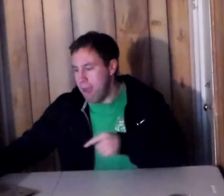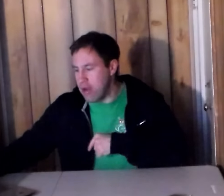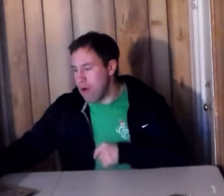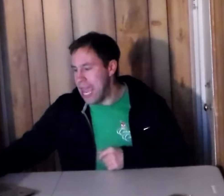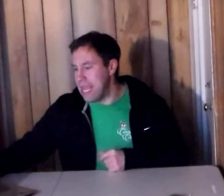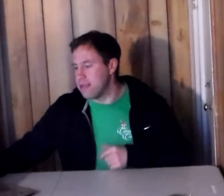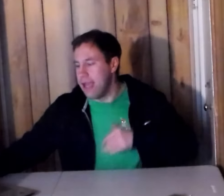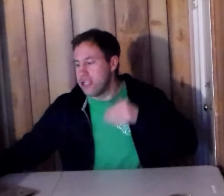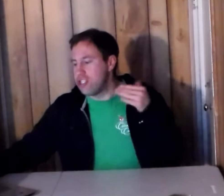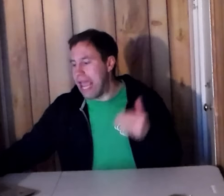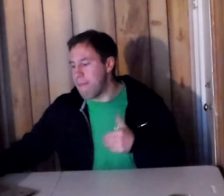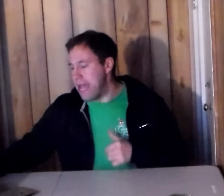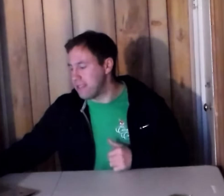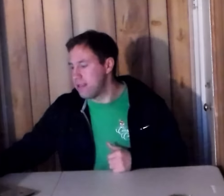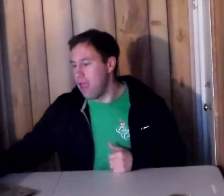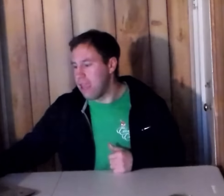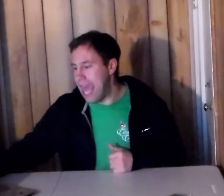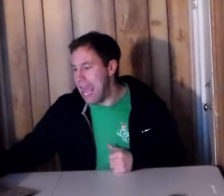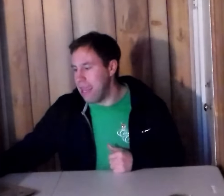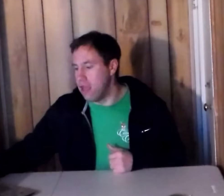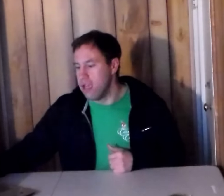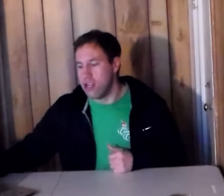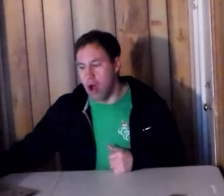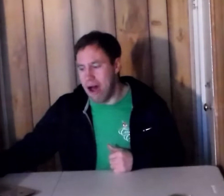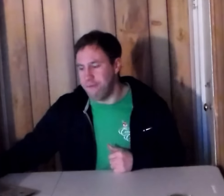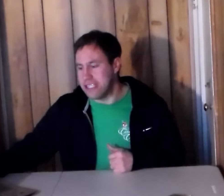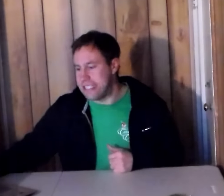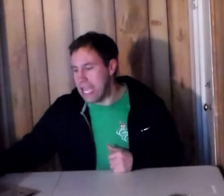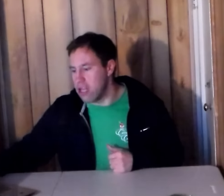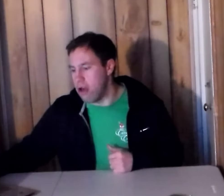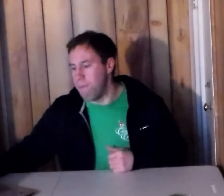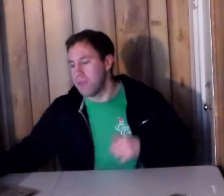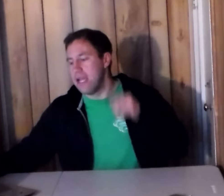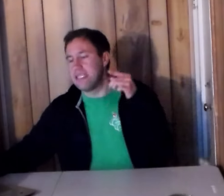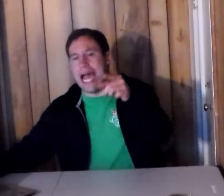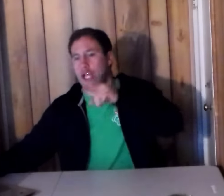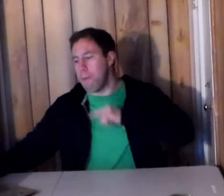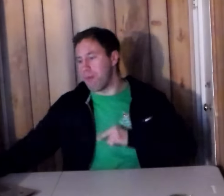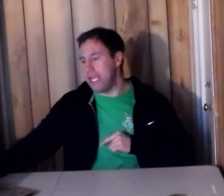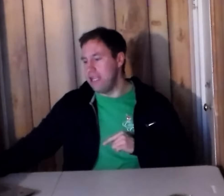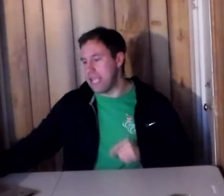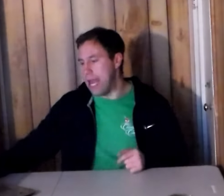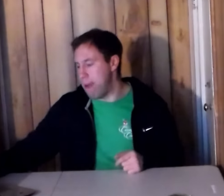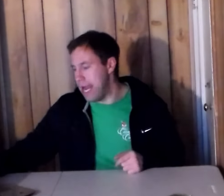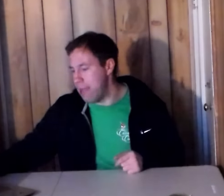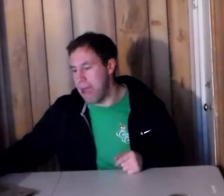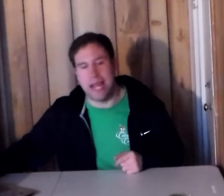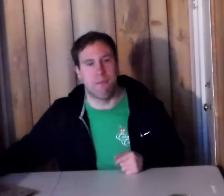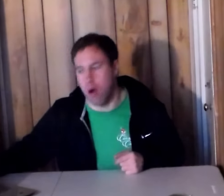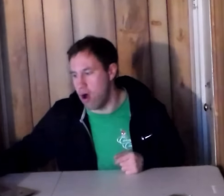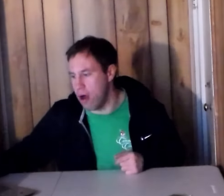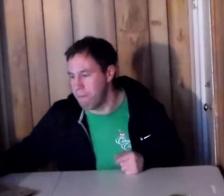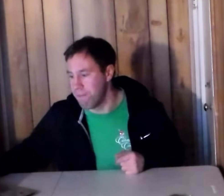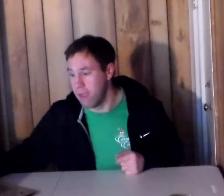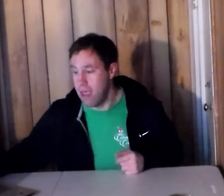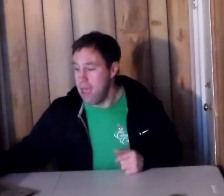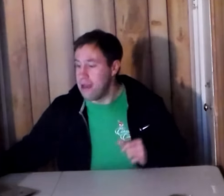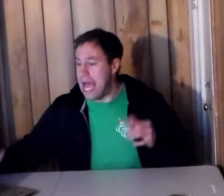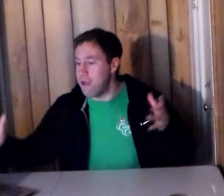Roman Reigns, Sheamus, Kane, Dolph Ziggler, Tyler Breeze, and many, many more. Now,